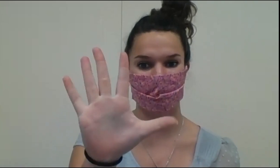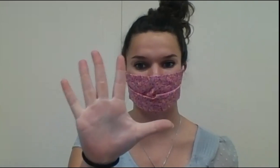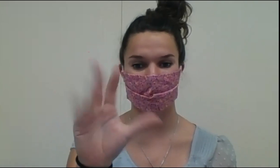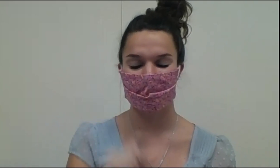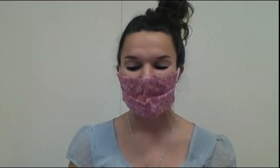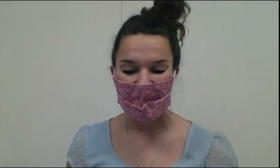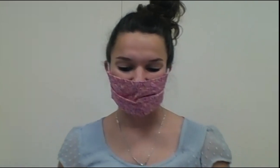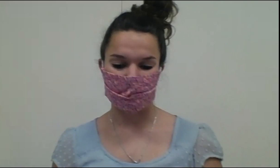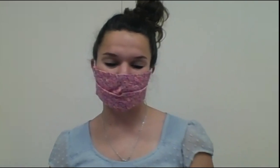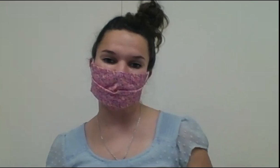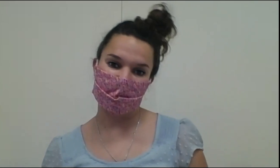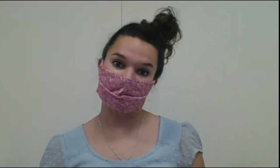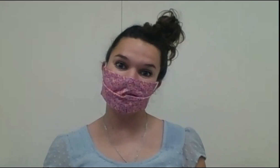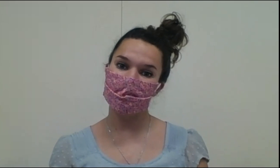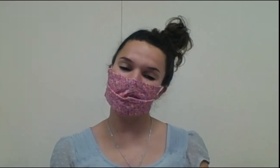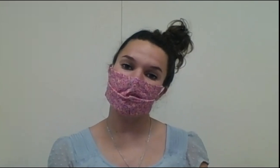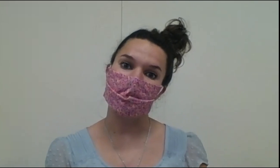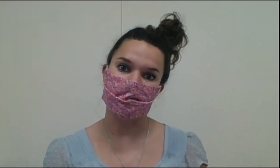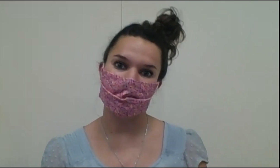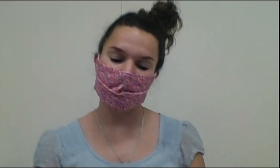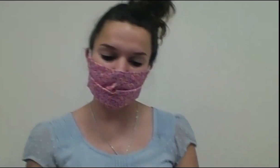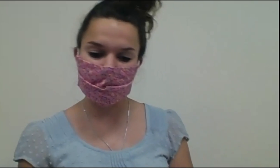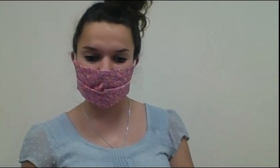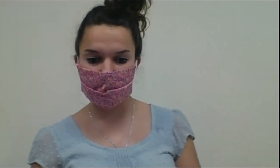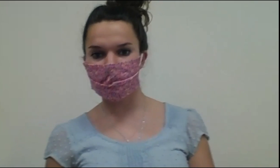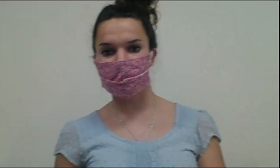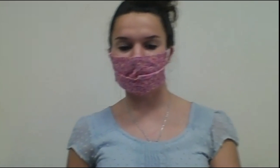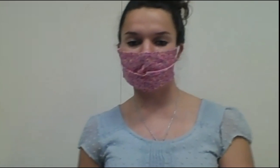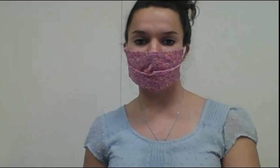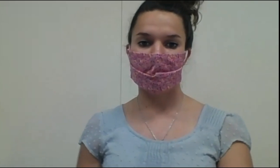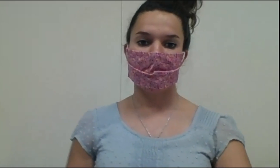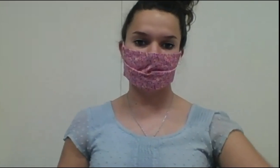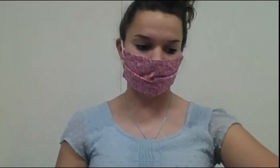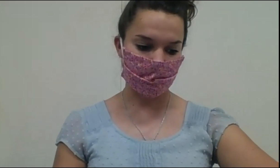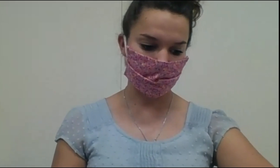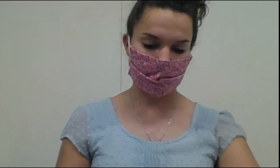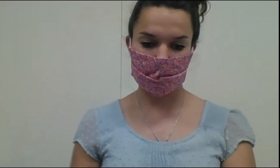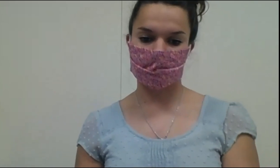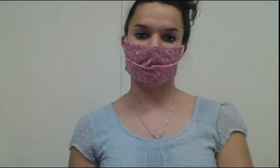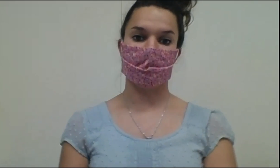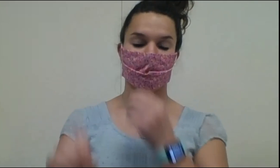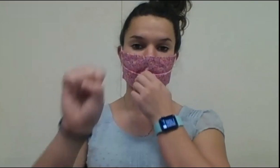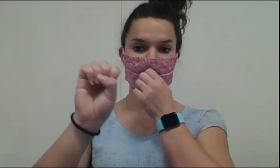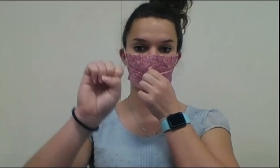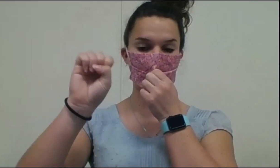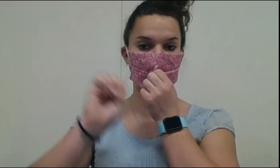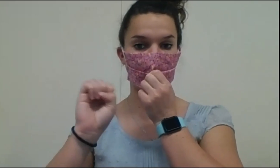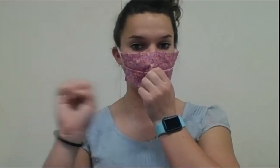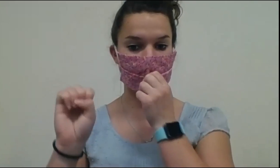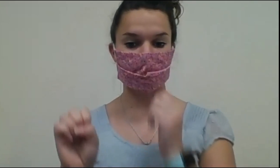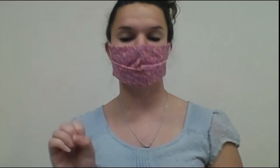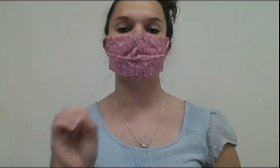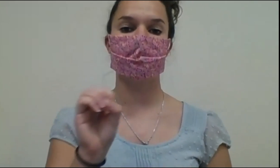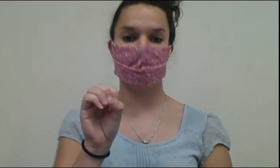to five. Before we begin, let's start with our bear song that we sang yesterday, okay? So this is what we're going to start with. We're going to start with